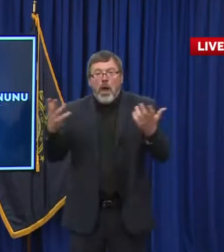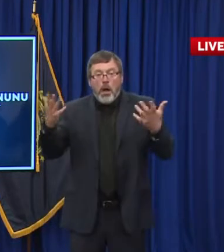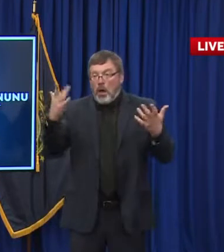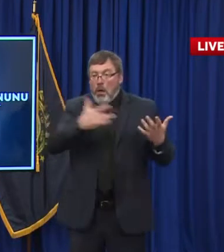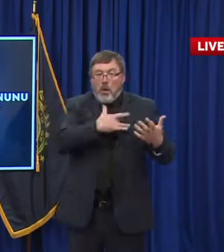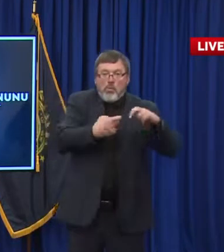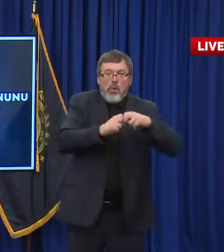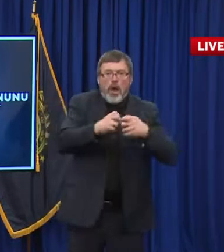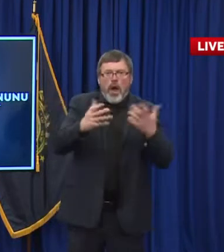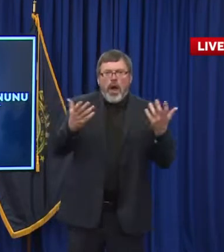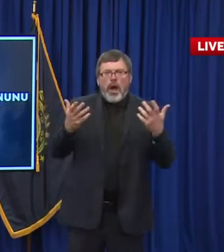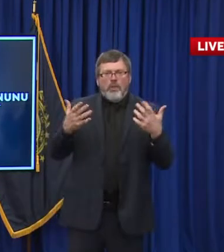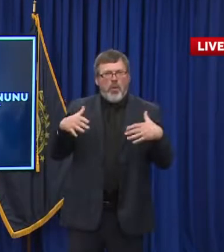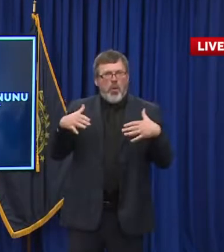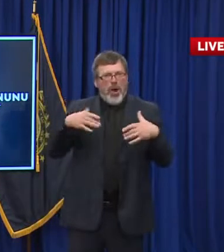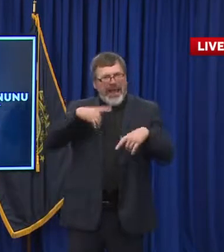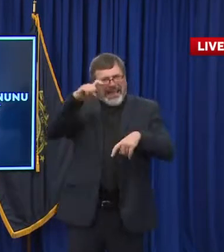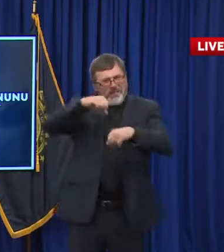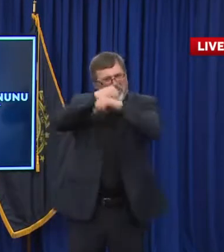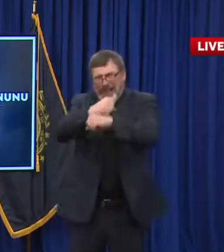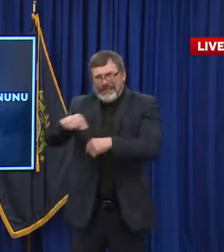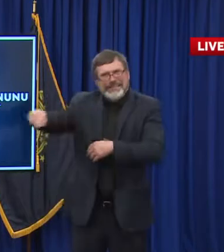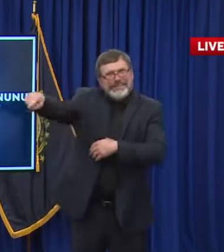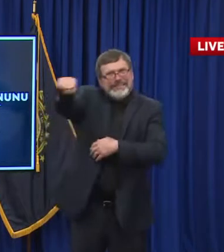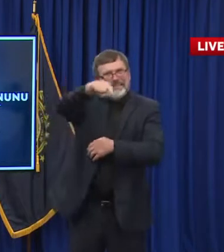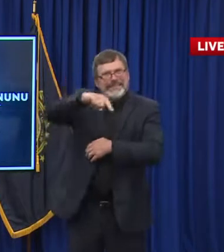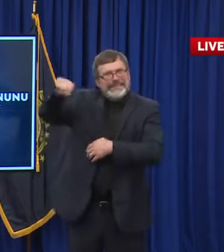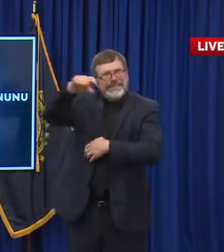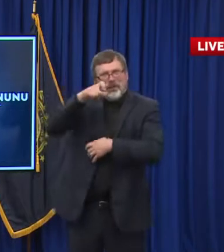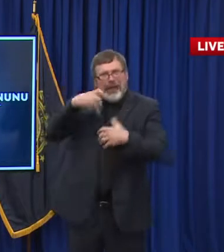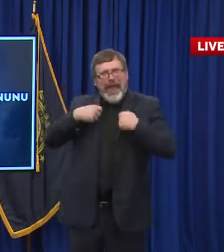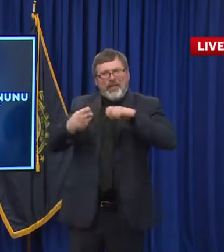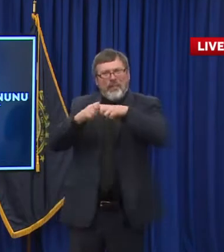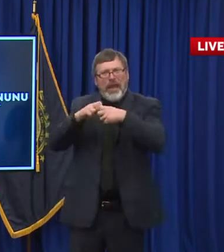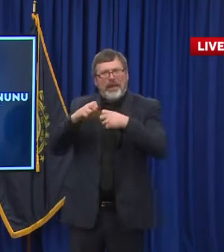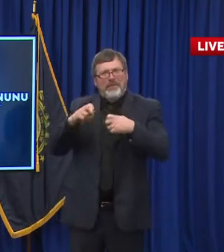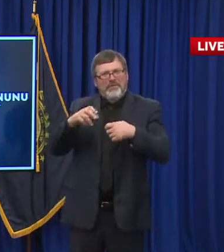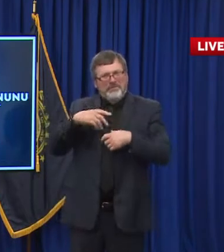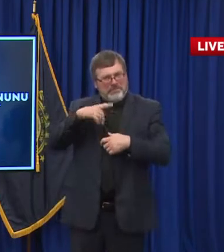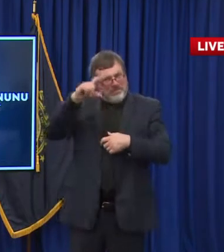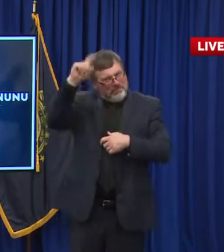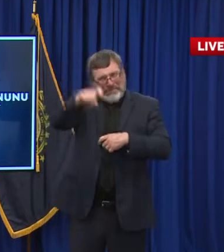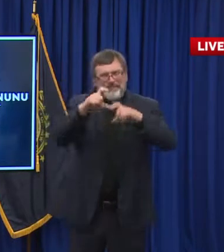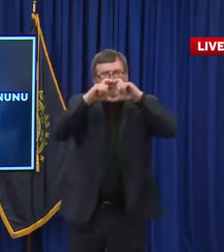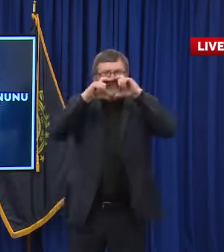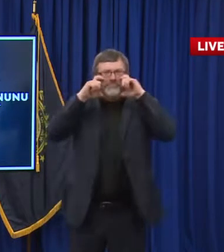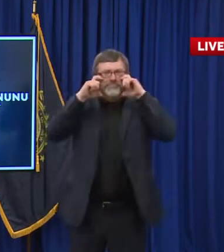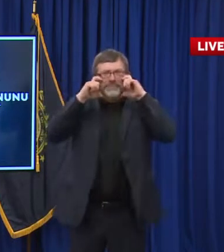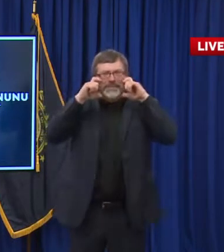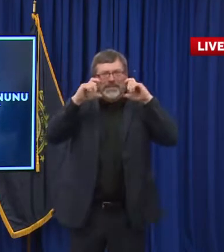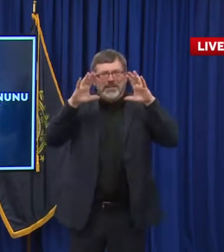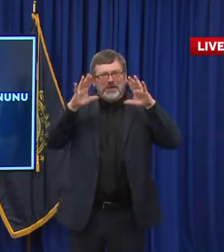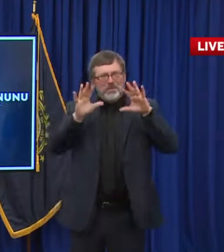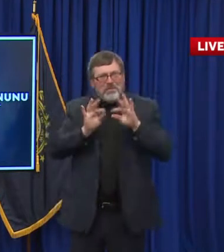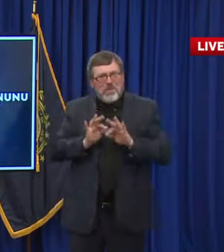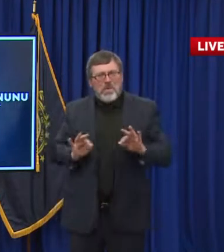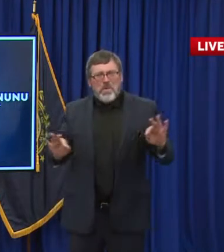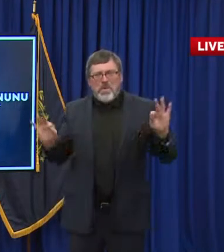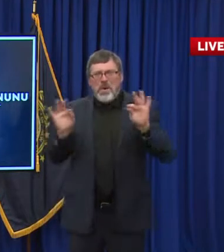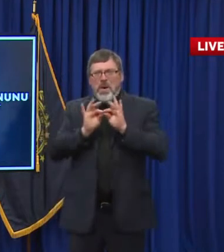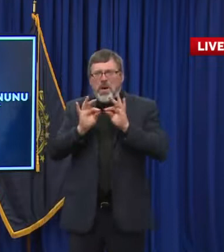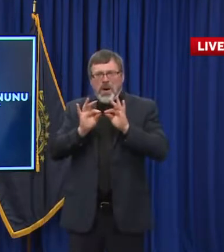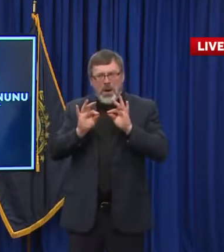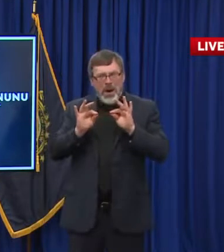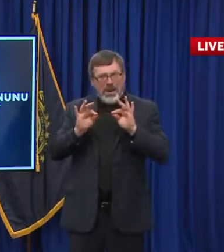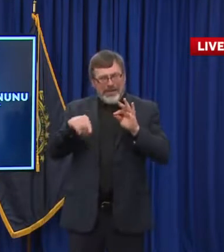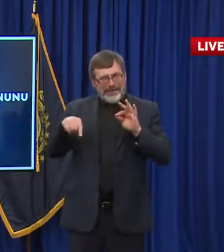to give someone their space, to make sure you're wearing your mask. It's just as dangerous today as it was back in March. And when we didn't have the tools and